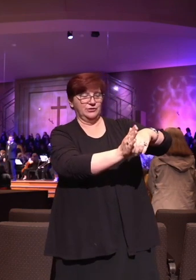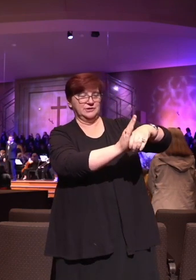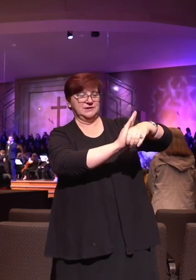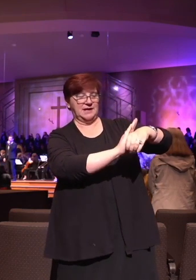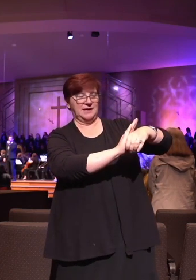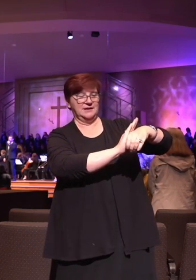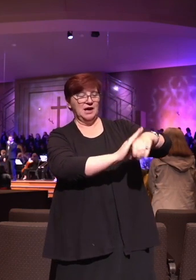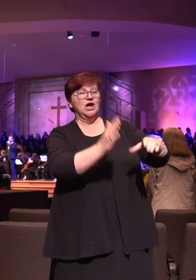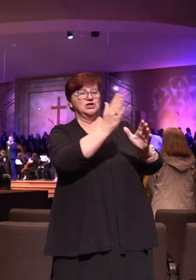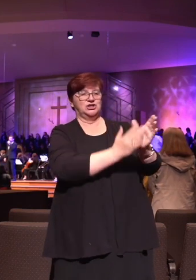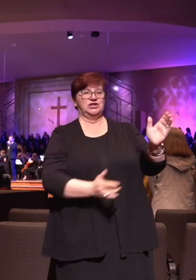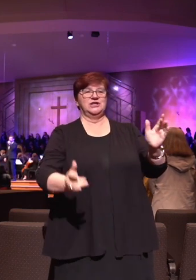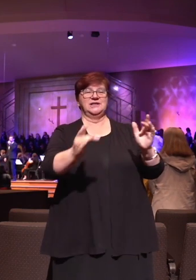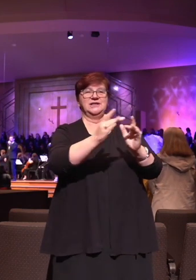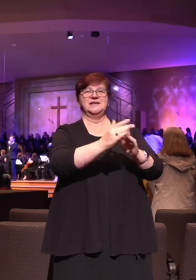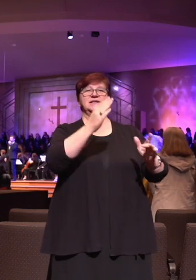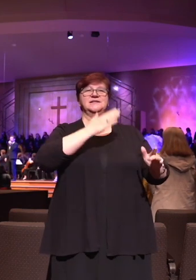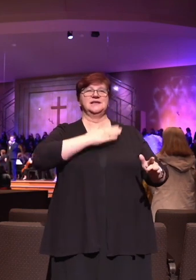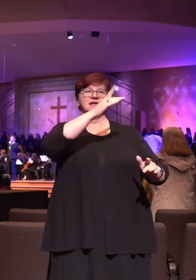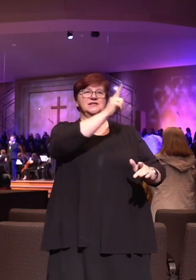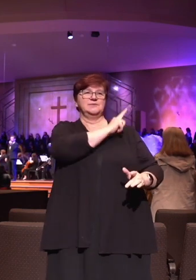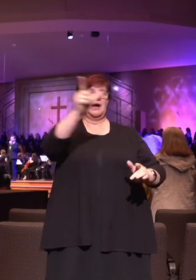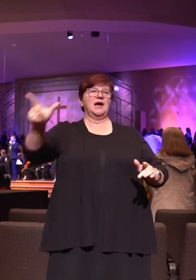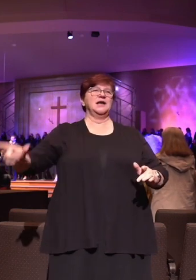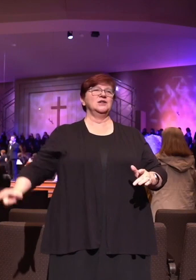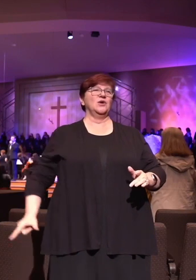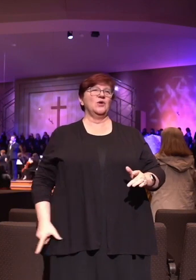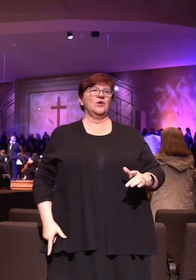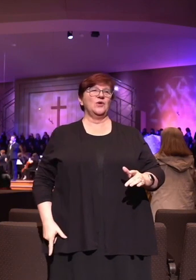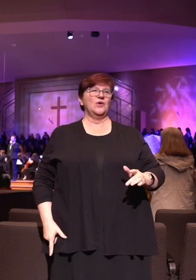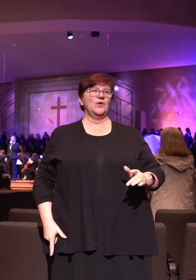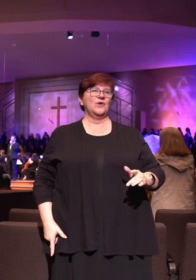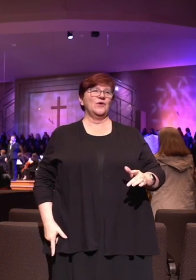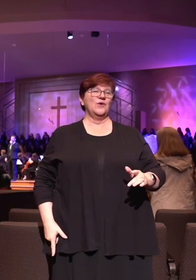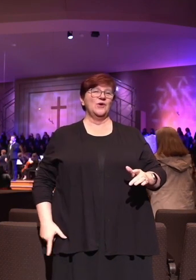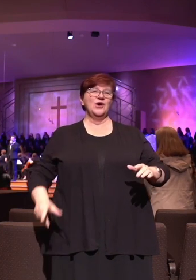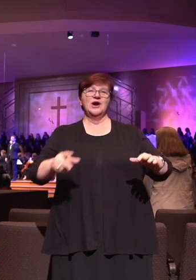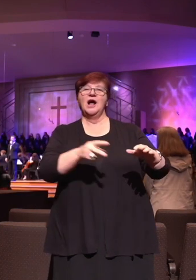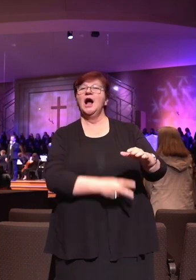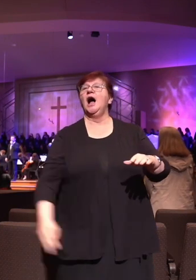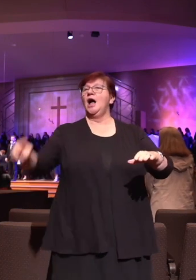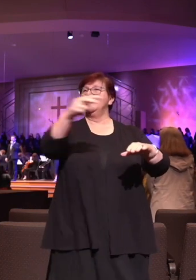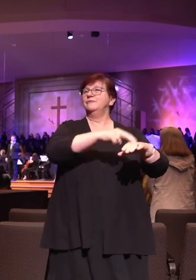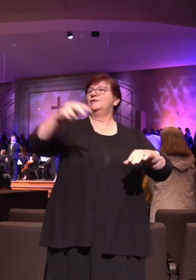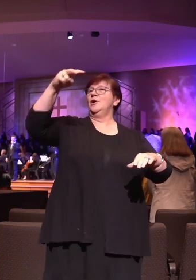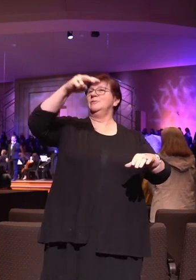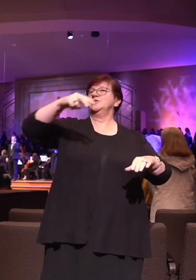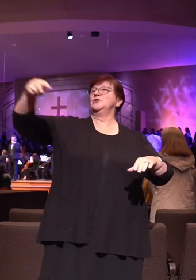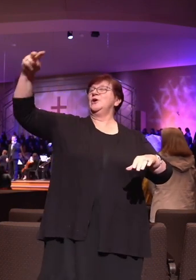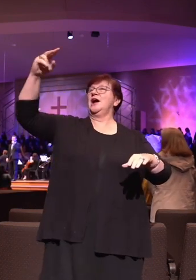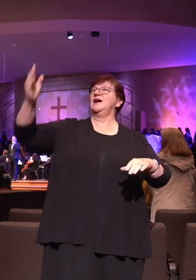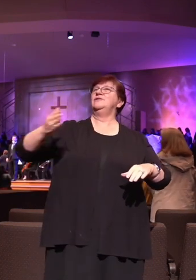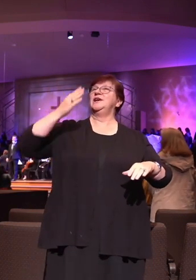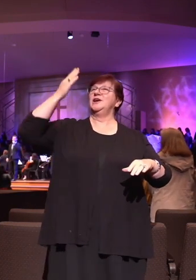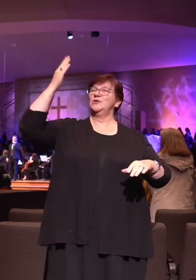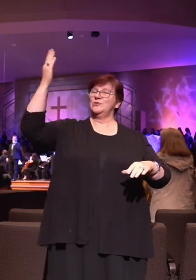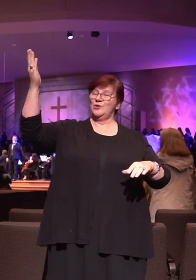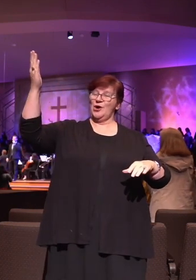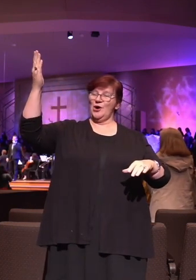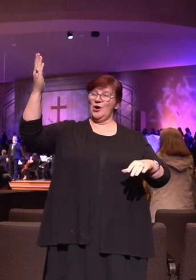dead, Jesus my Lord. Up from the grave he arose,